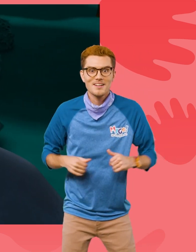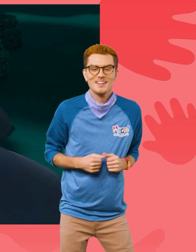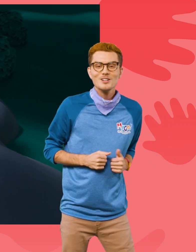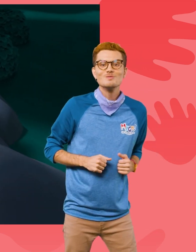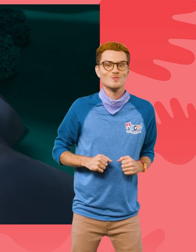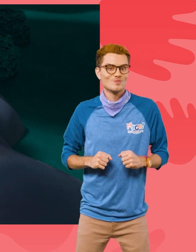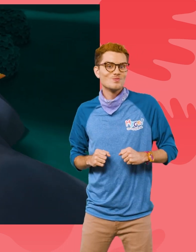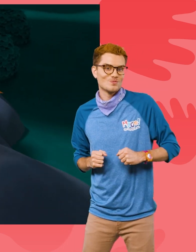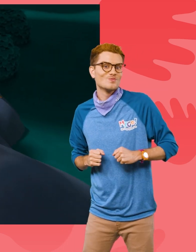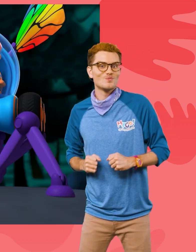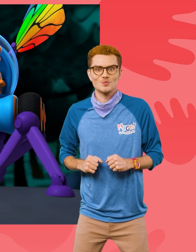let's use it!